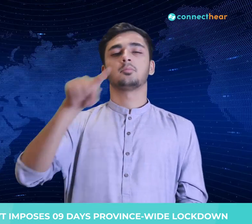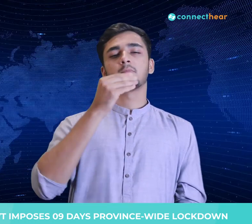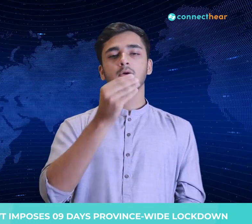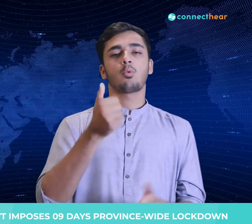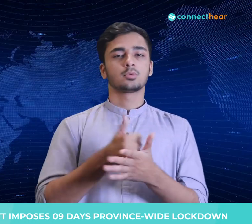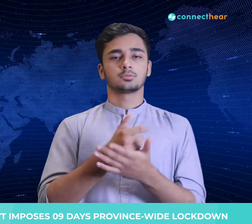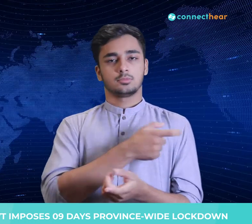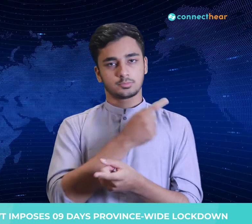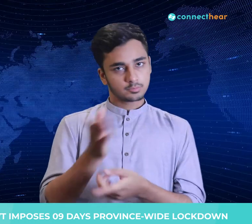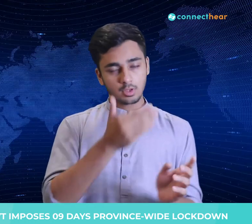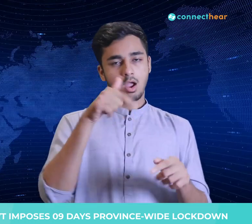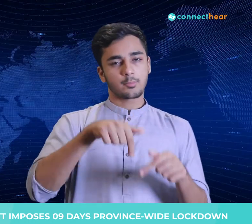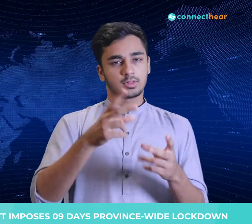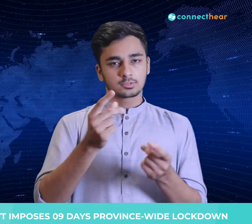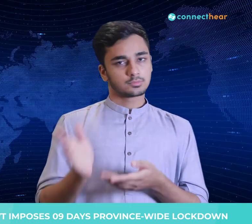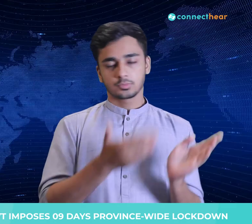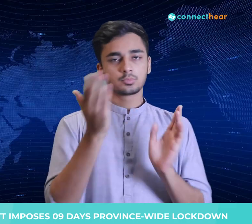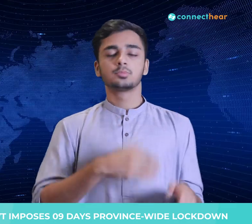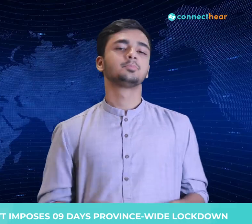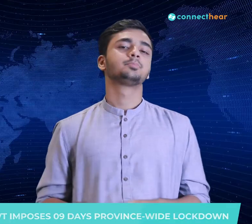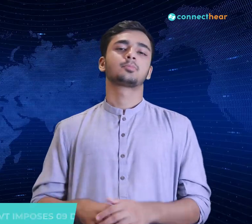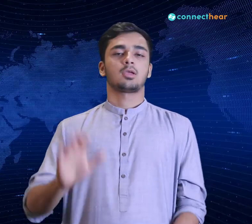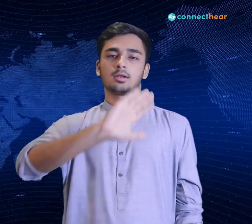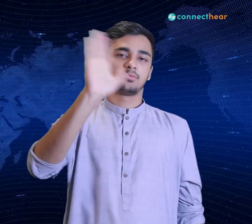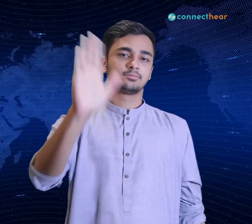also recommending the closure of schools, colleges and universities.